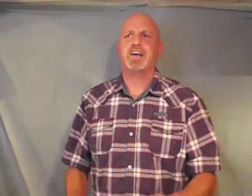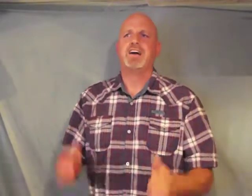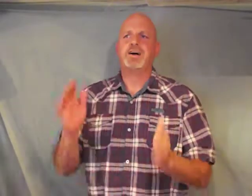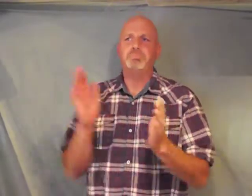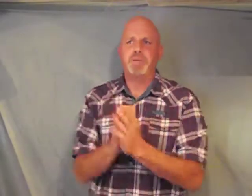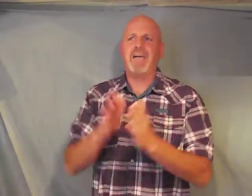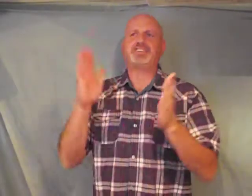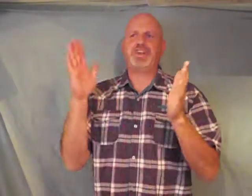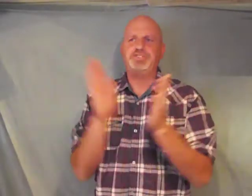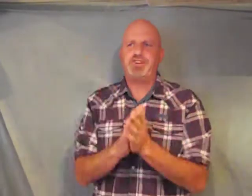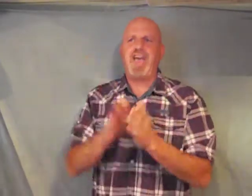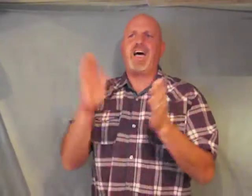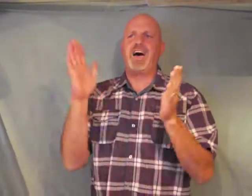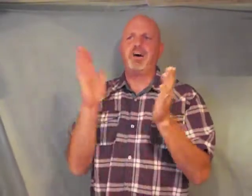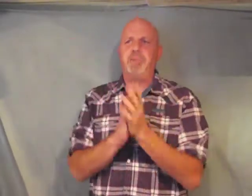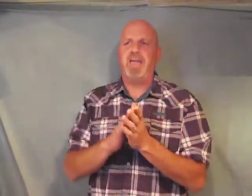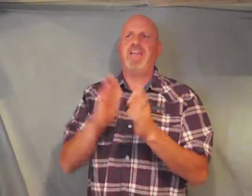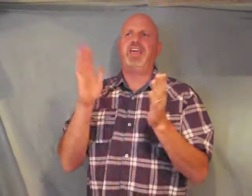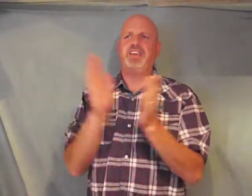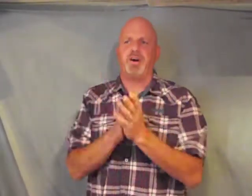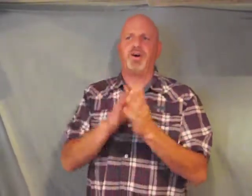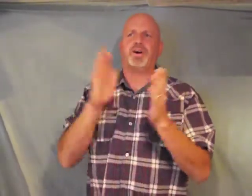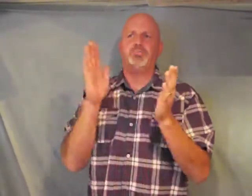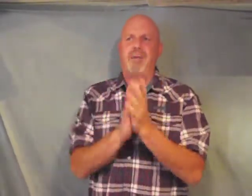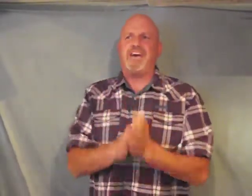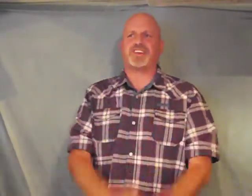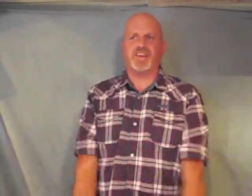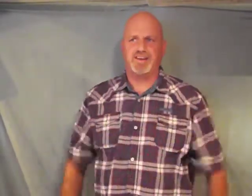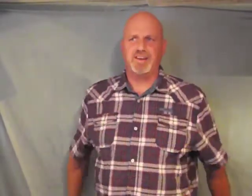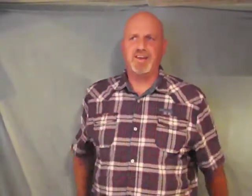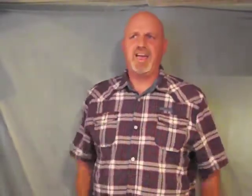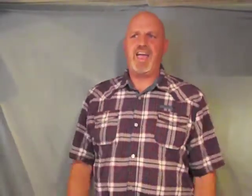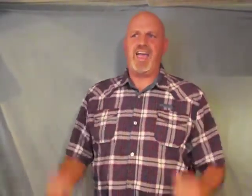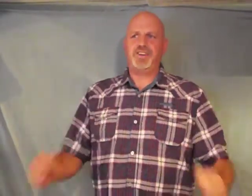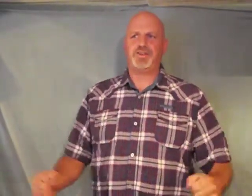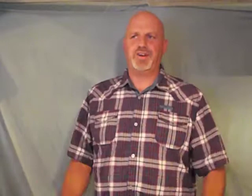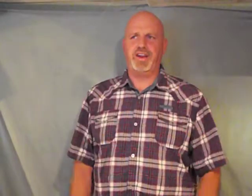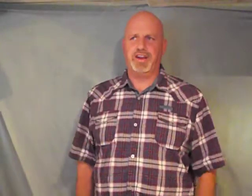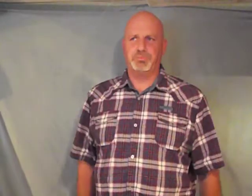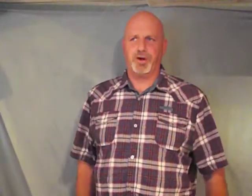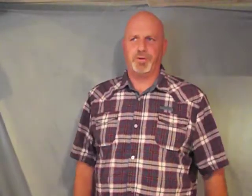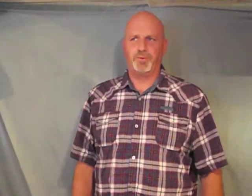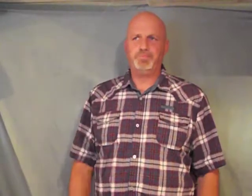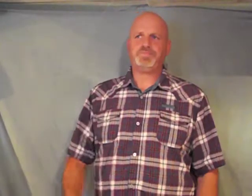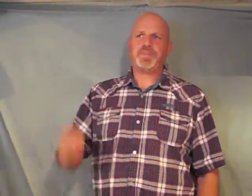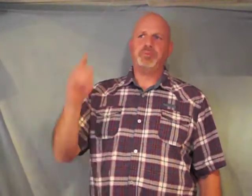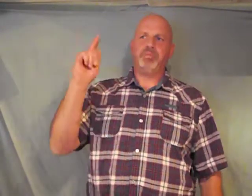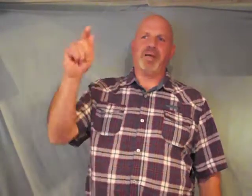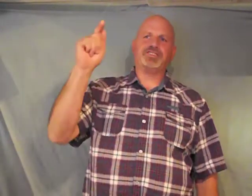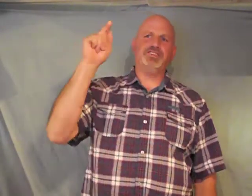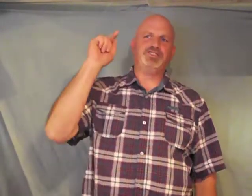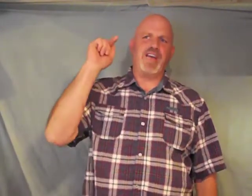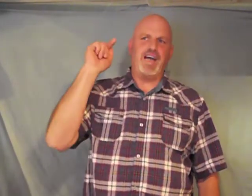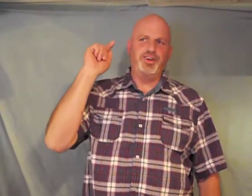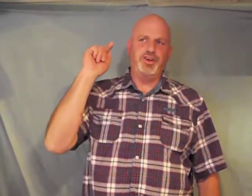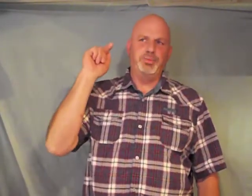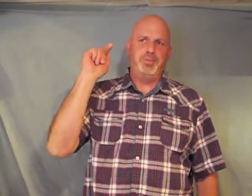blessed shall be your basket and your kneading bowl blessed shall you be